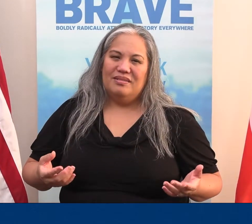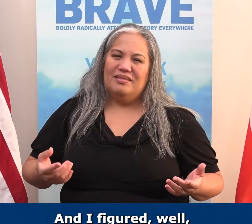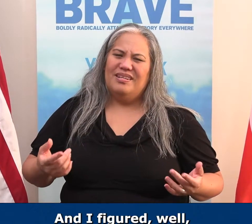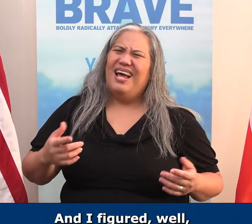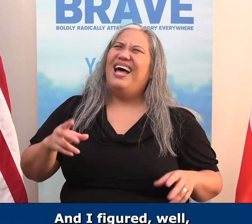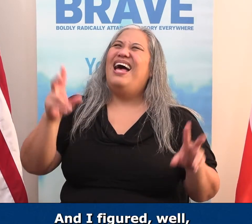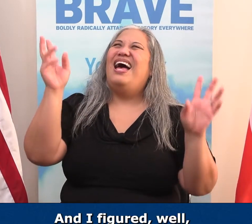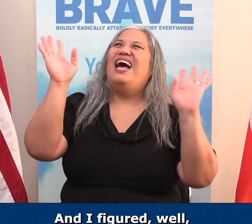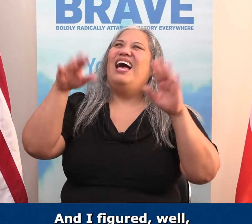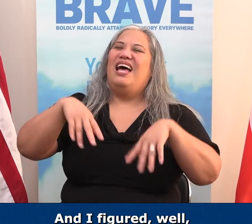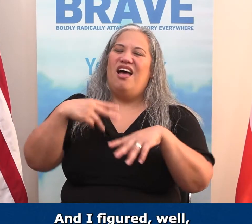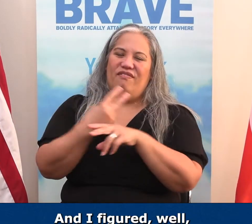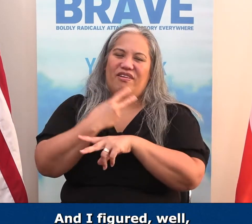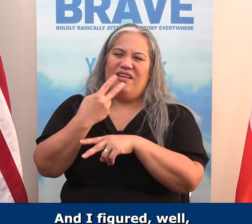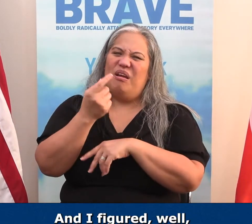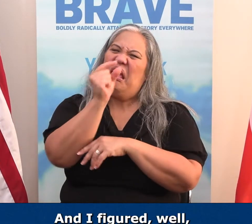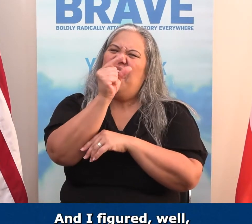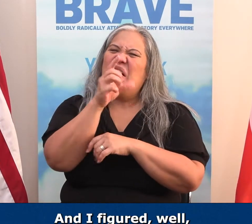And I figured, well, I'll get a little bit at church.